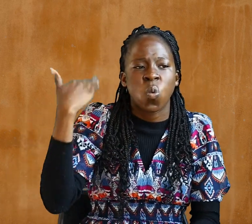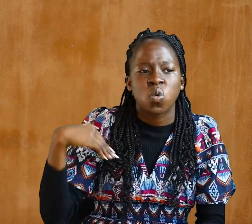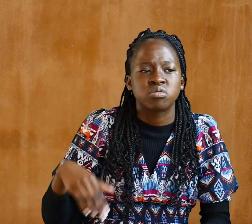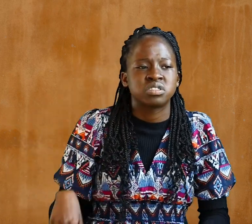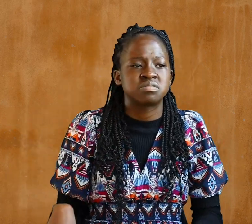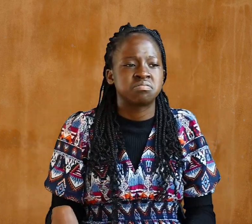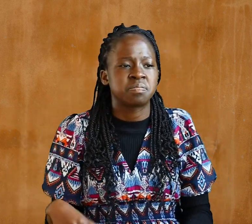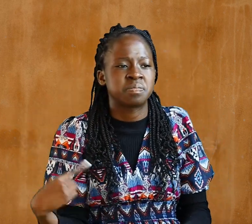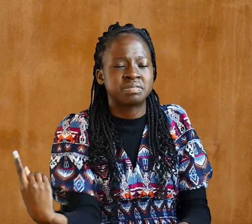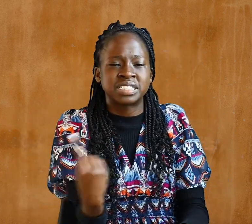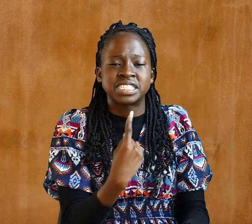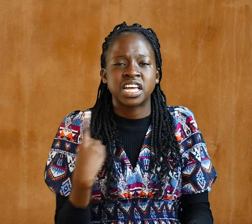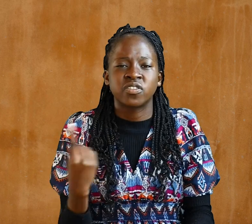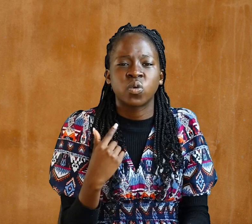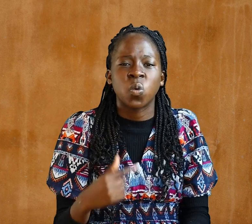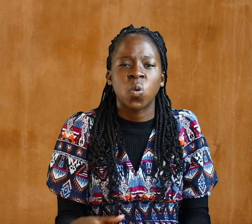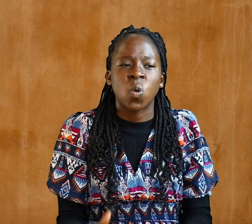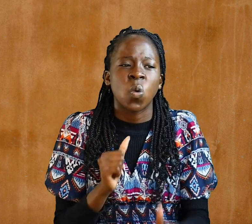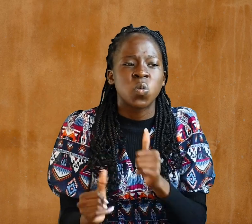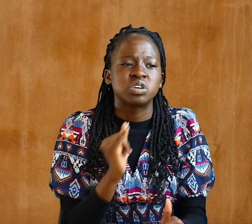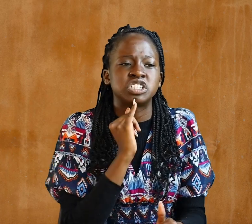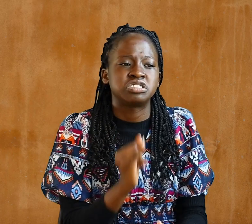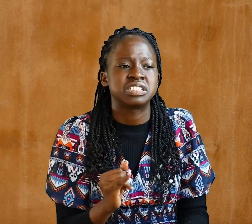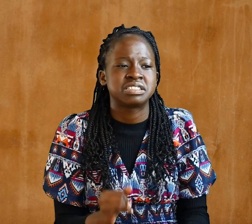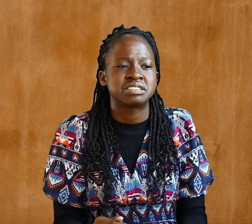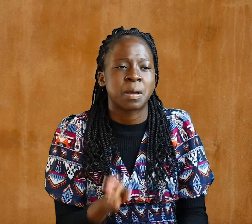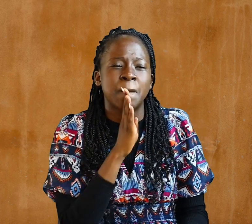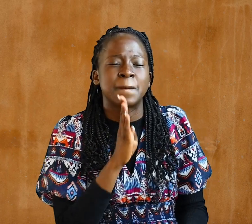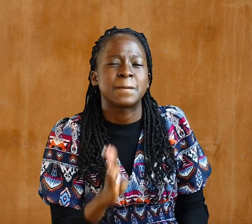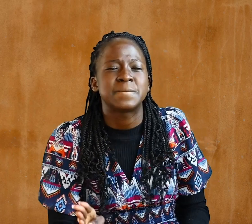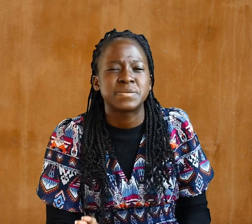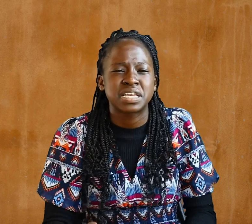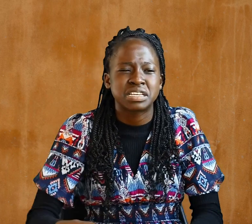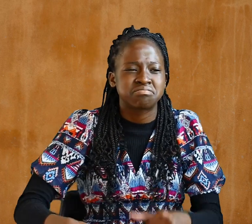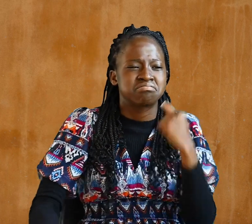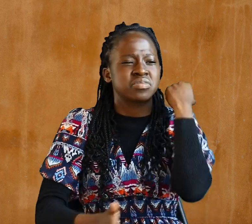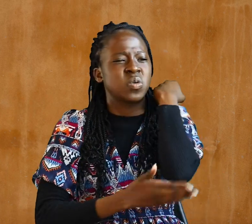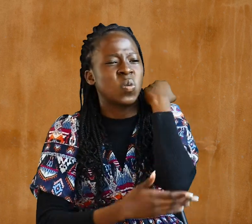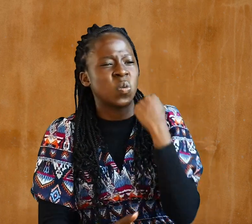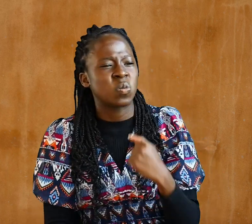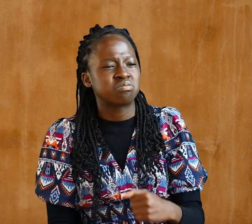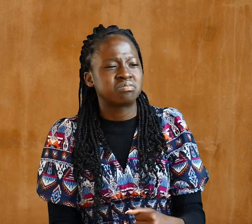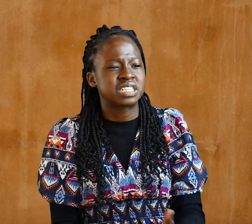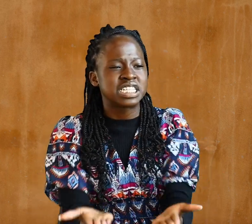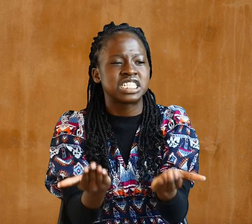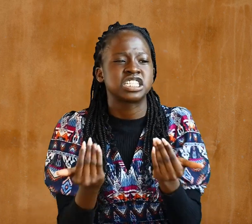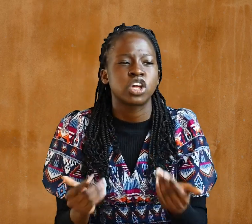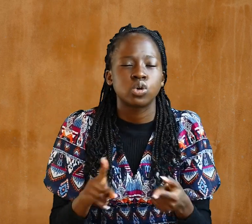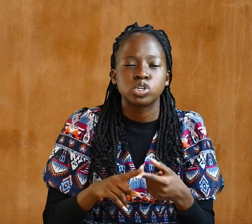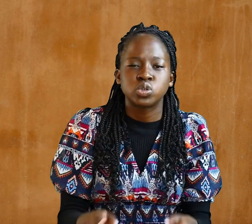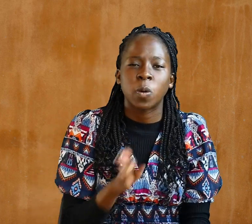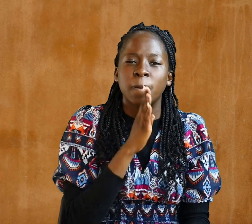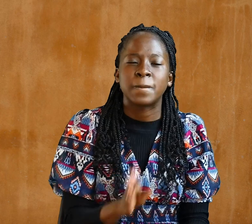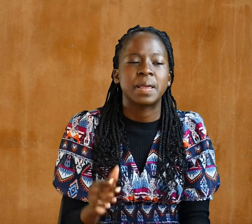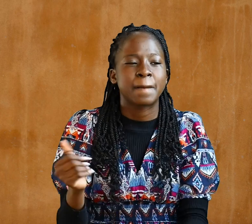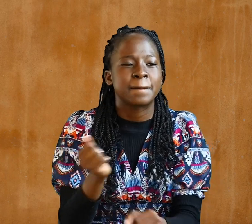To be made new In the attitude of your minds And to put on the new